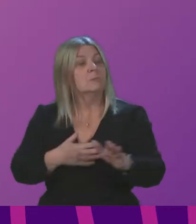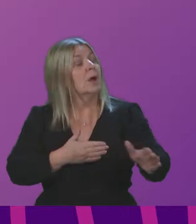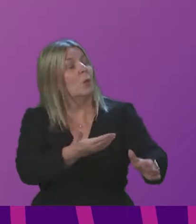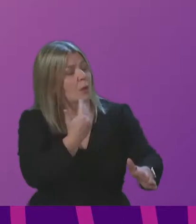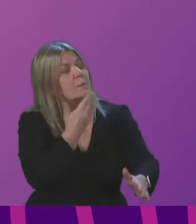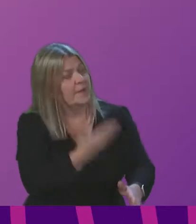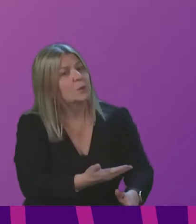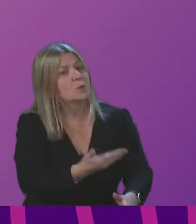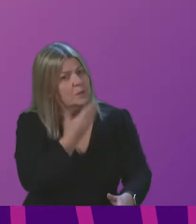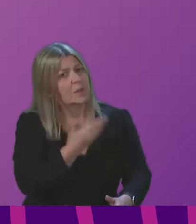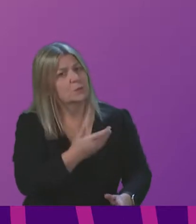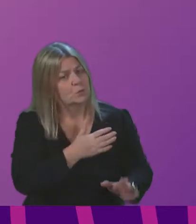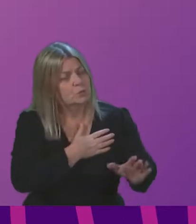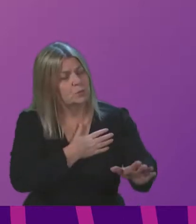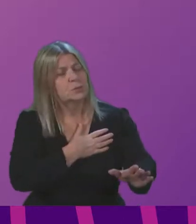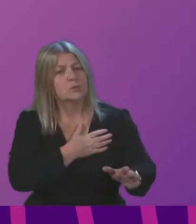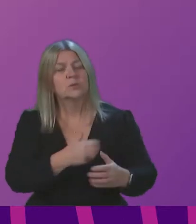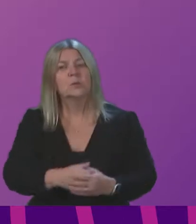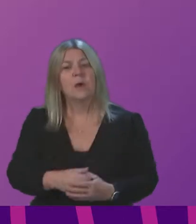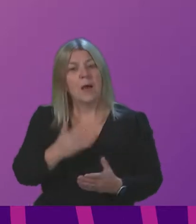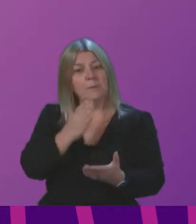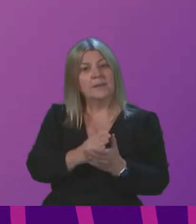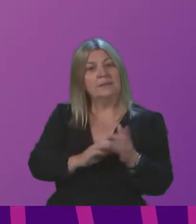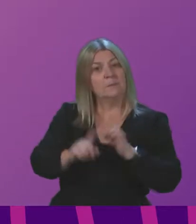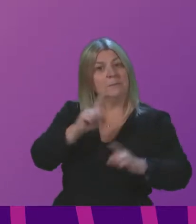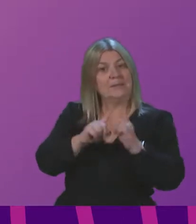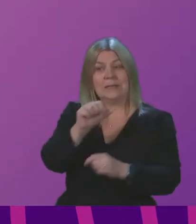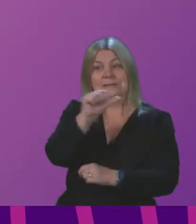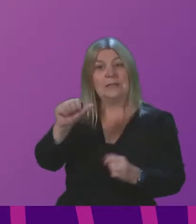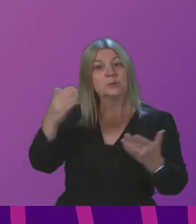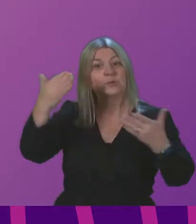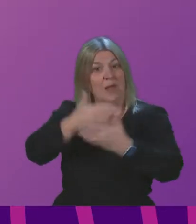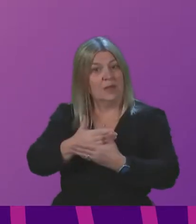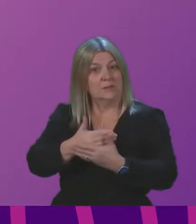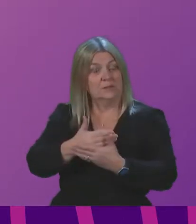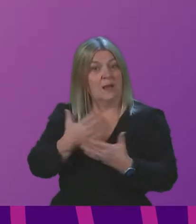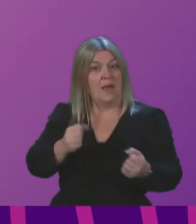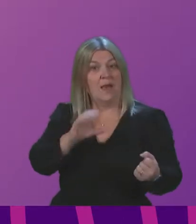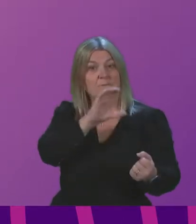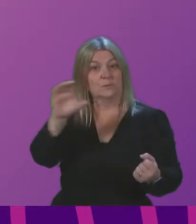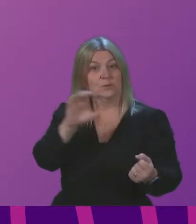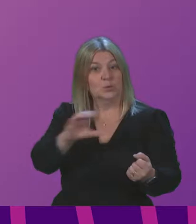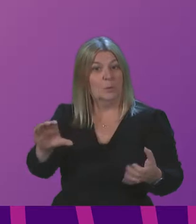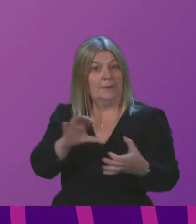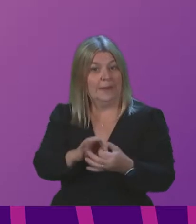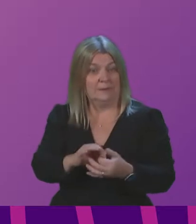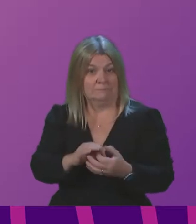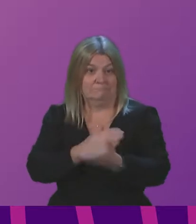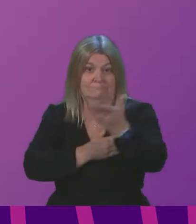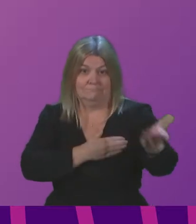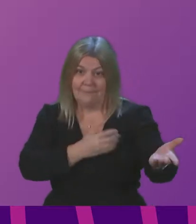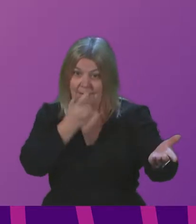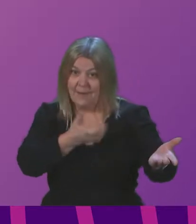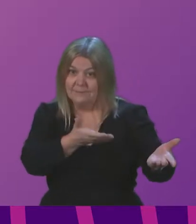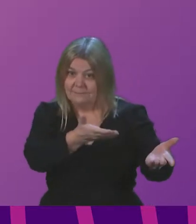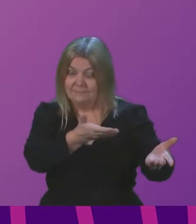the fact that the Minister is going to reach out. In fact there is a meeting at 6pm tonight and I have the Zoom link and I would be very happy to forward it via